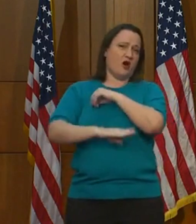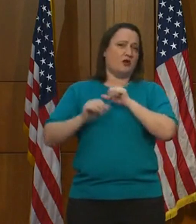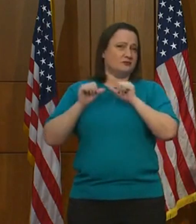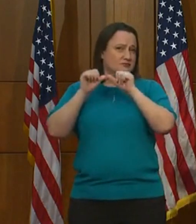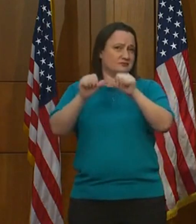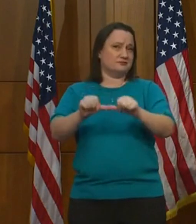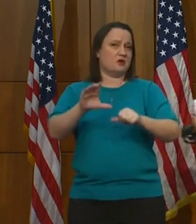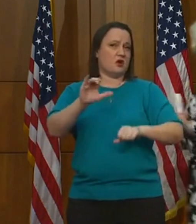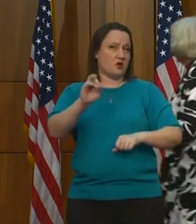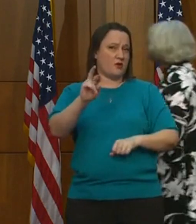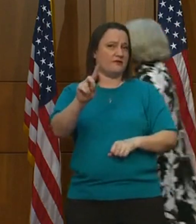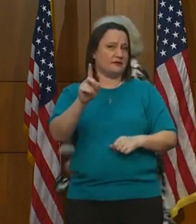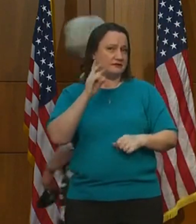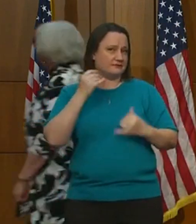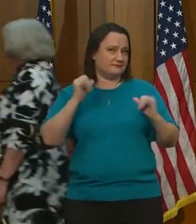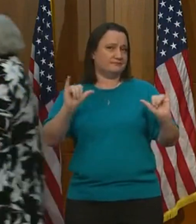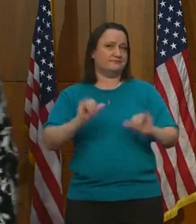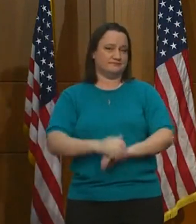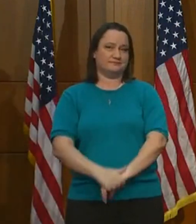so much.